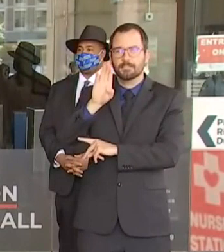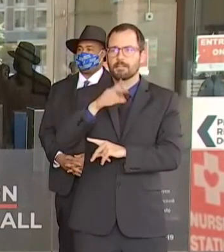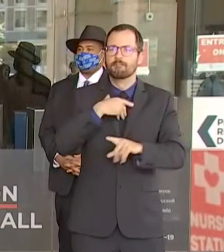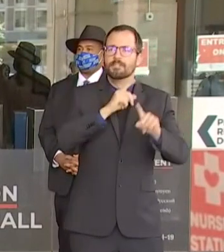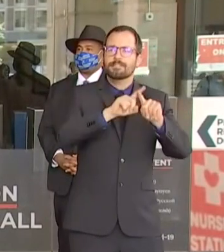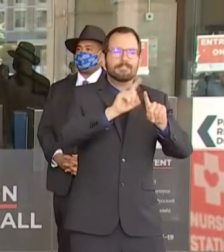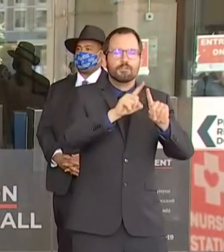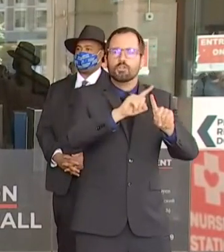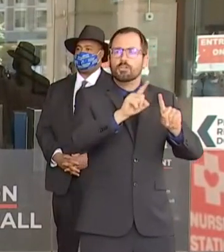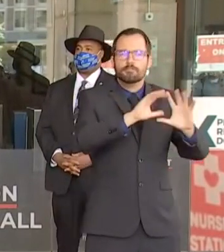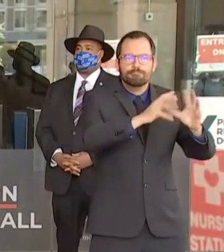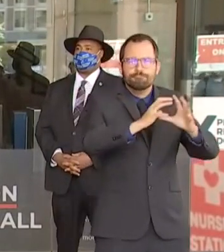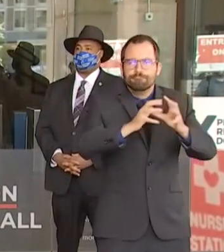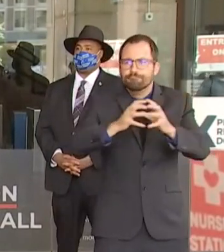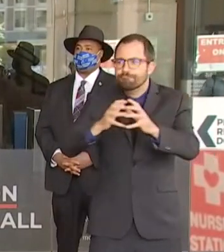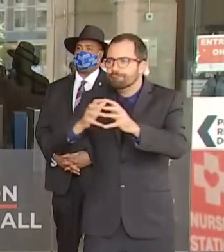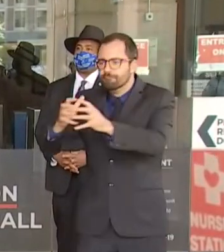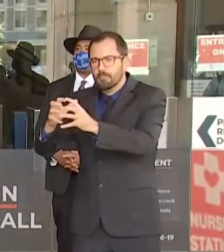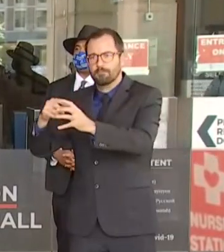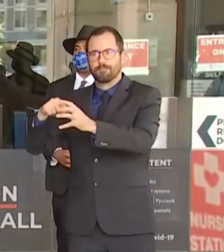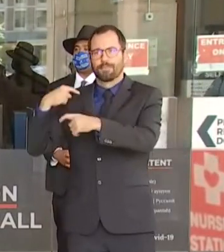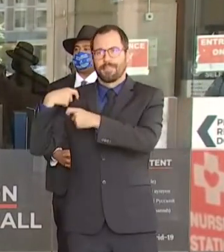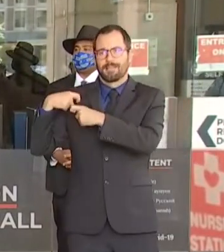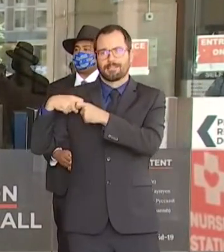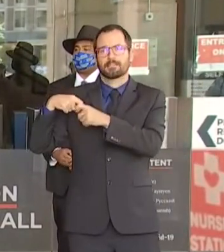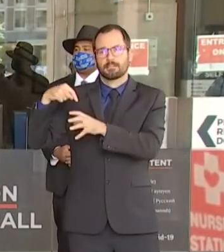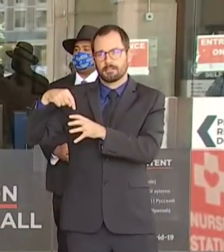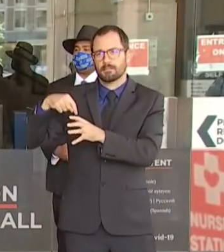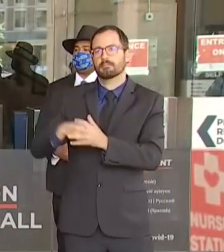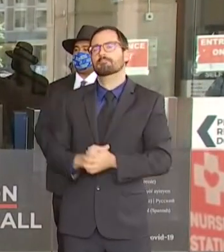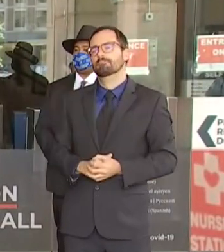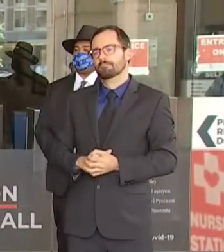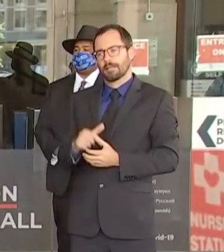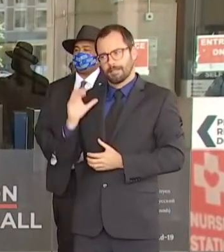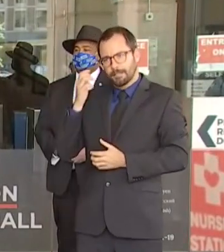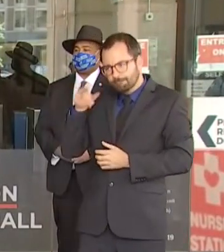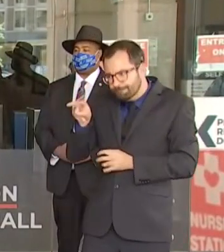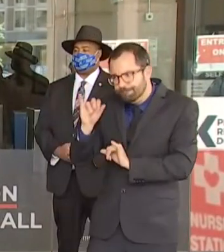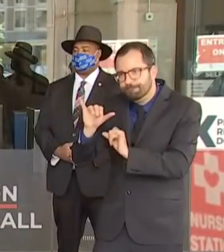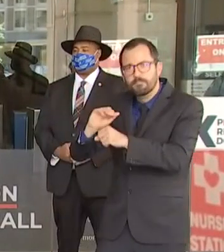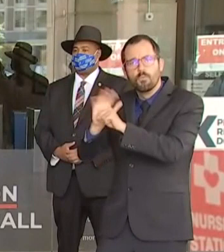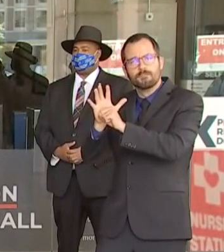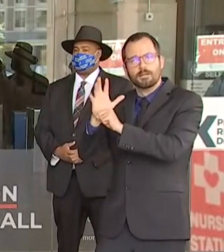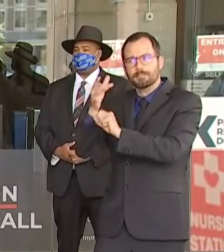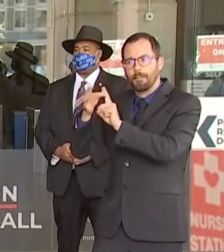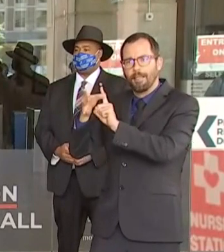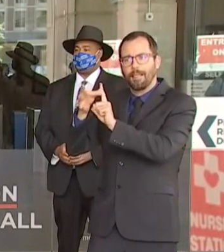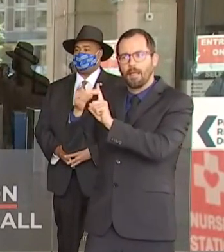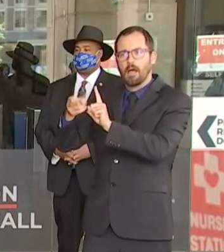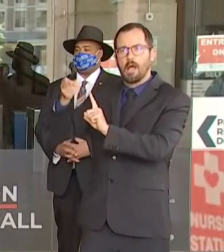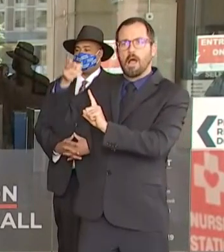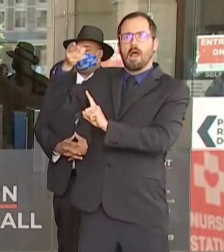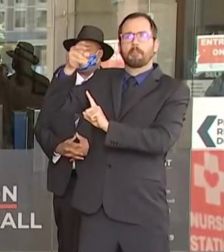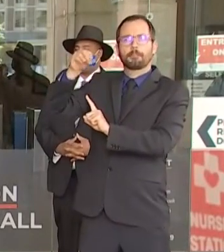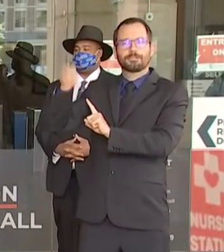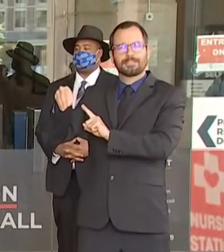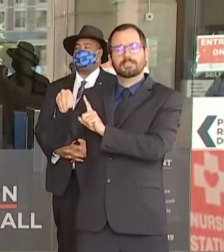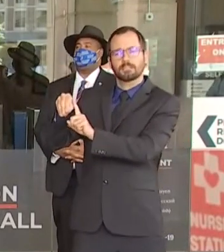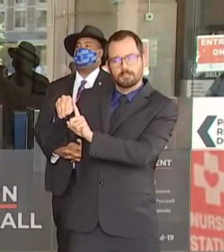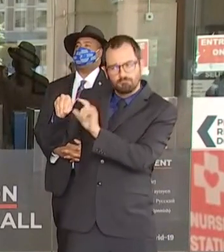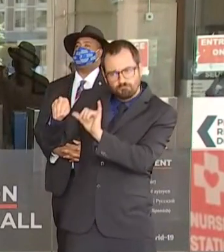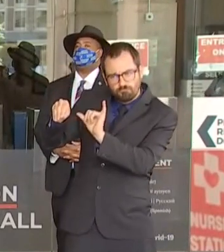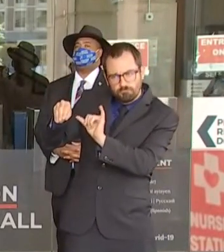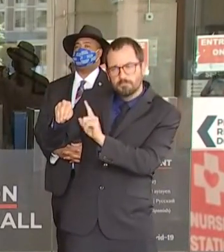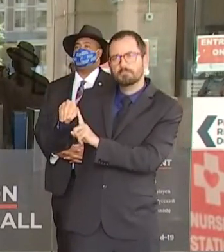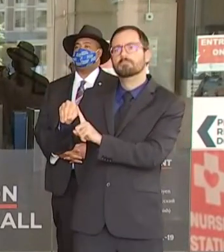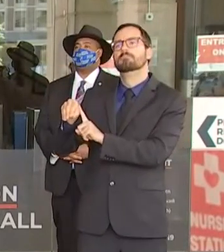28% of our city's overall COVID cases and that inequity has grown during the course of the pandemic. So this